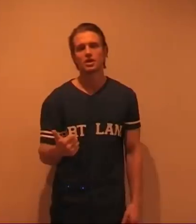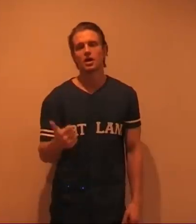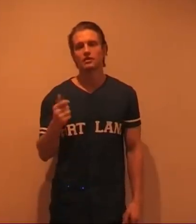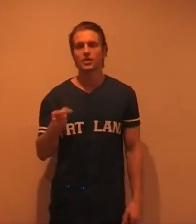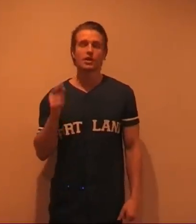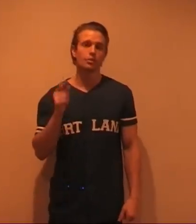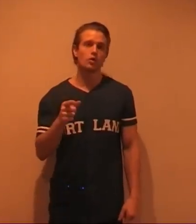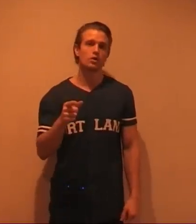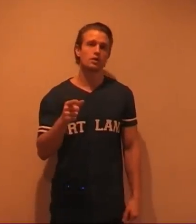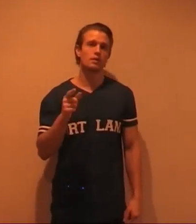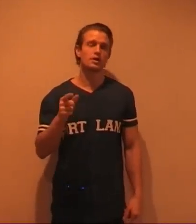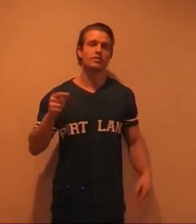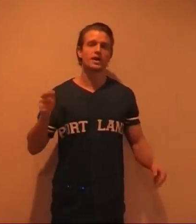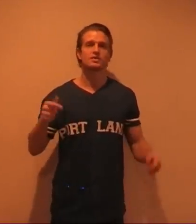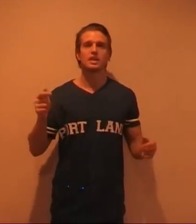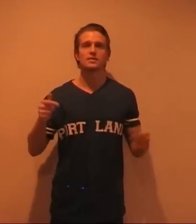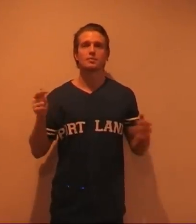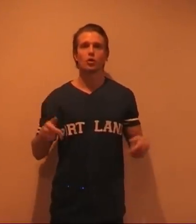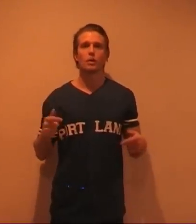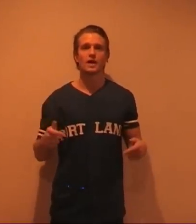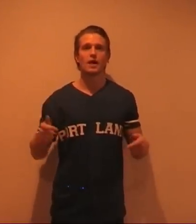I've done another blog and we're going to flash the name of that blog up now.